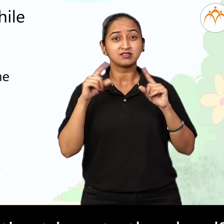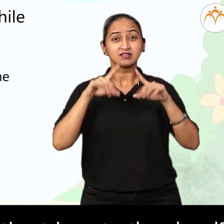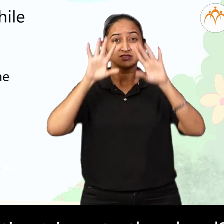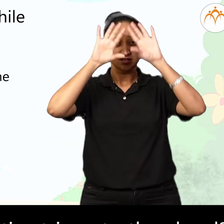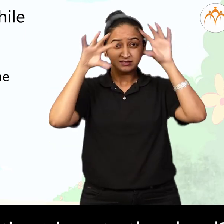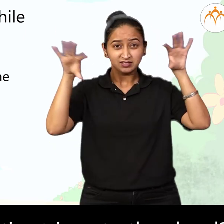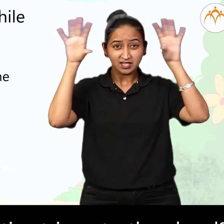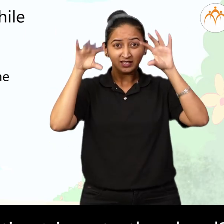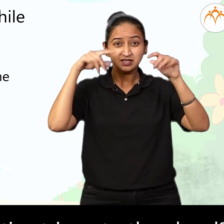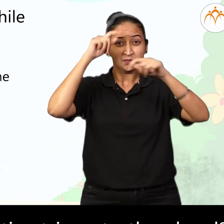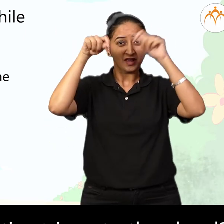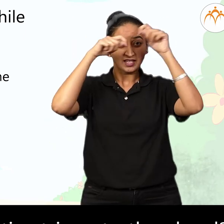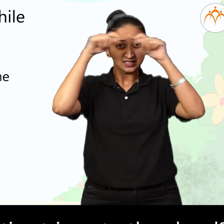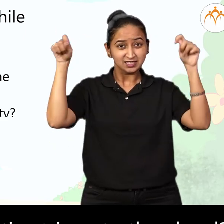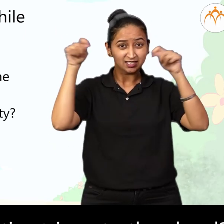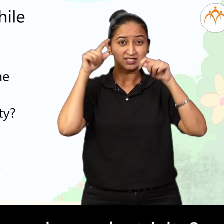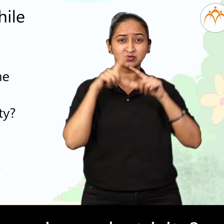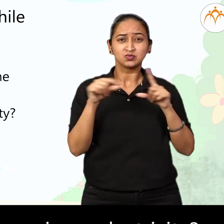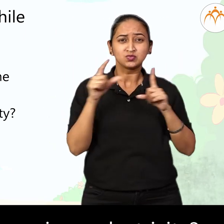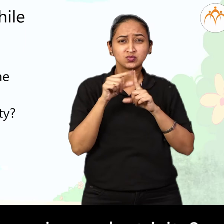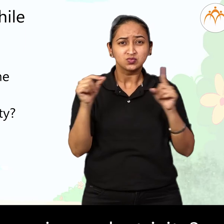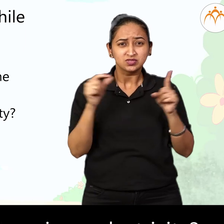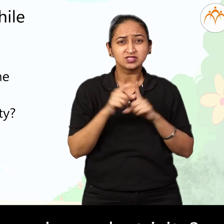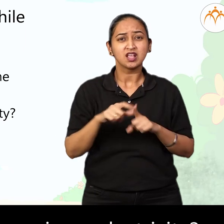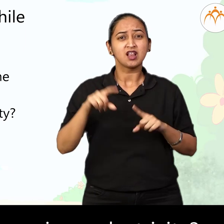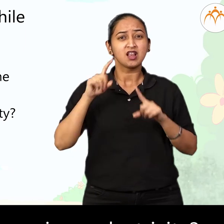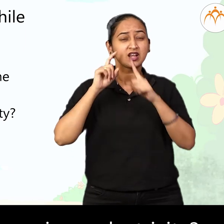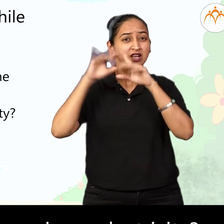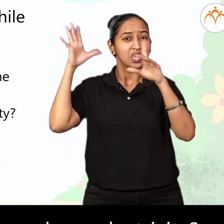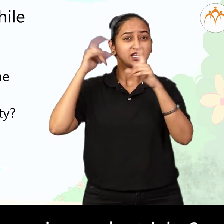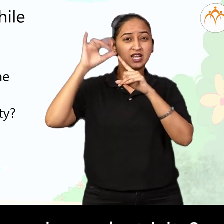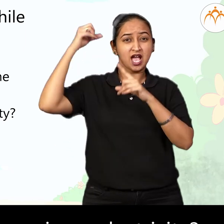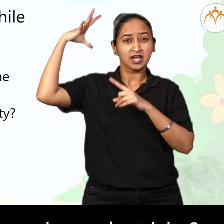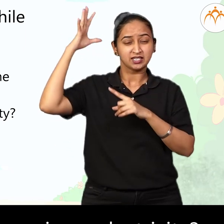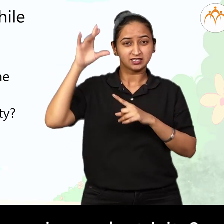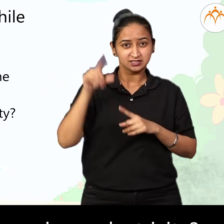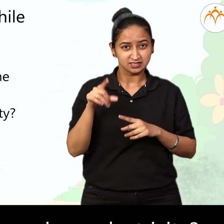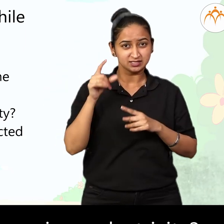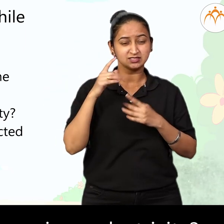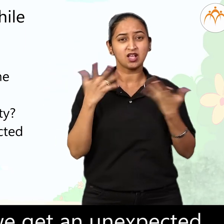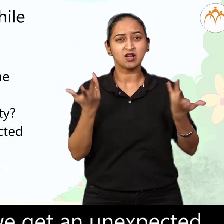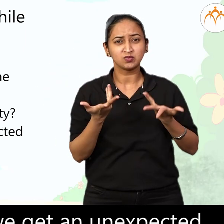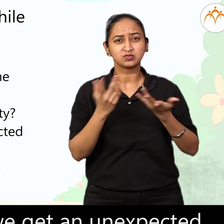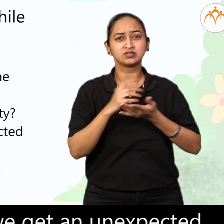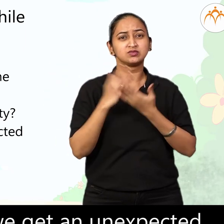strings to the cloud? What will happen if there is no electricity? What can be done